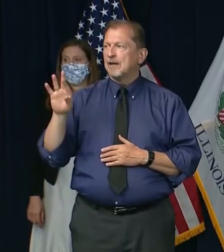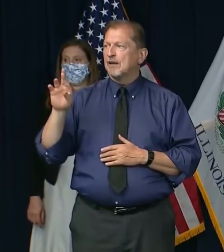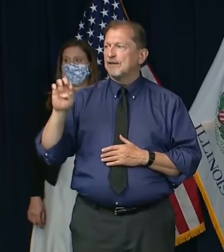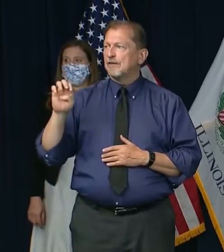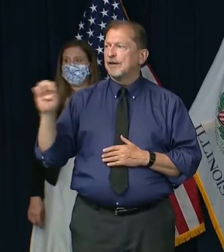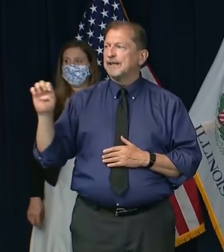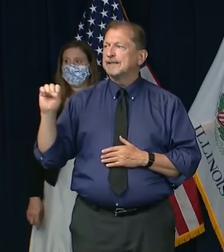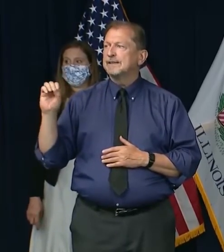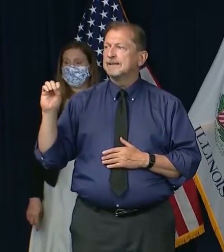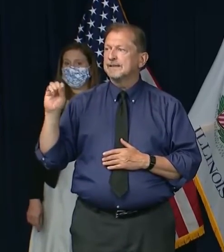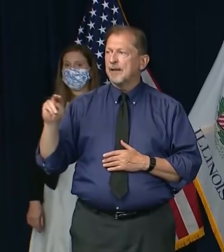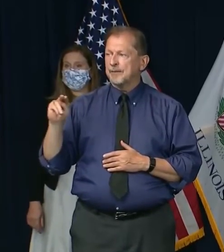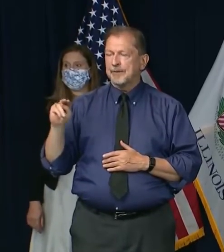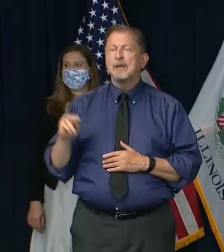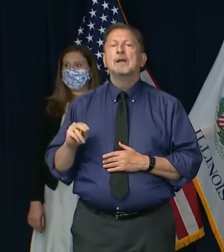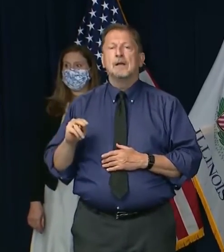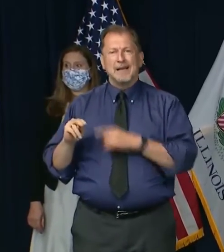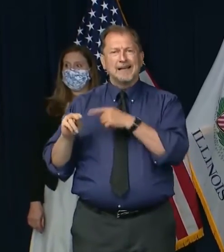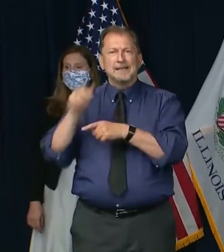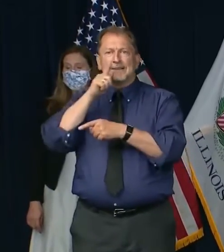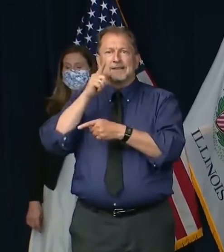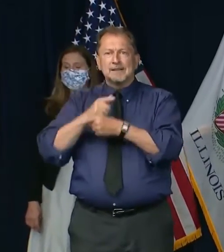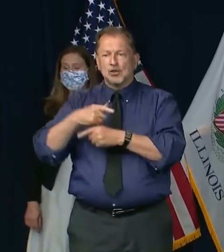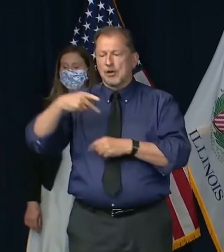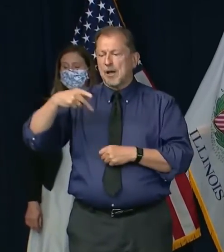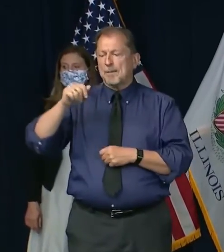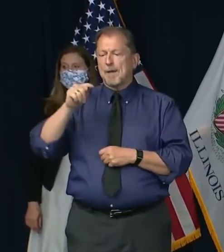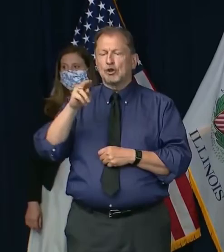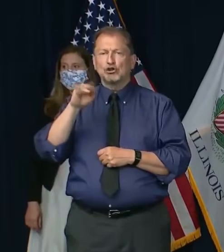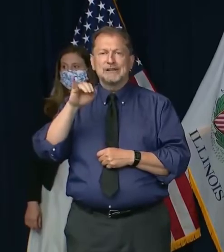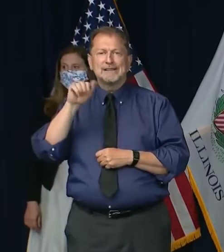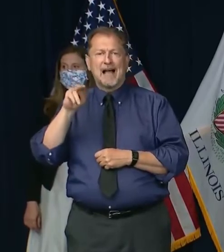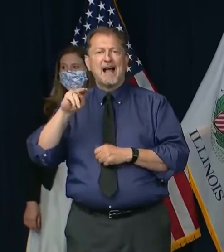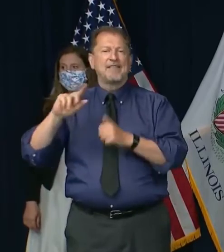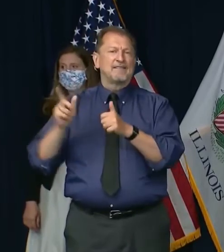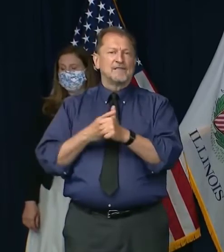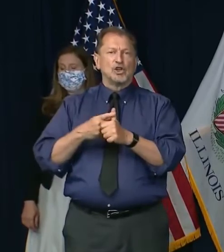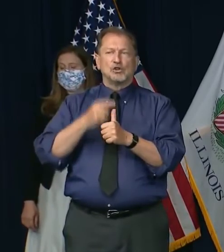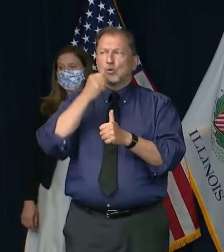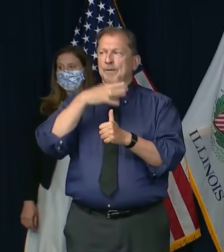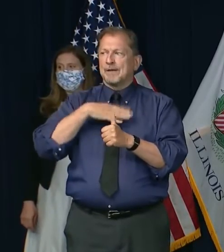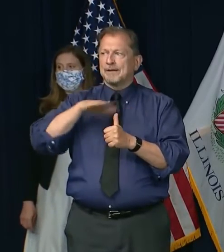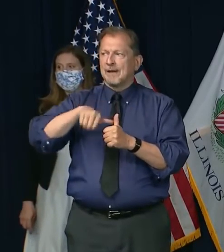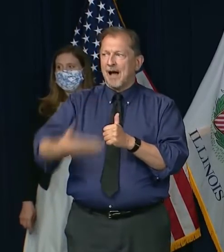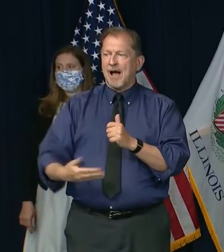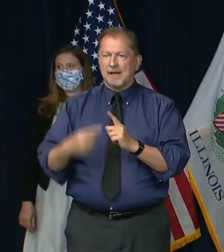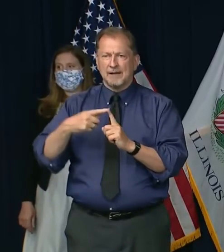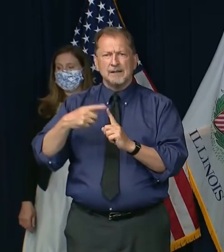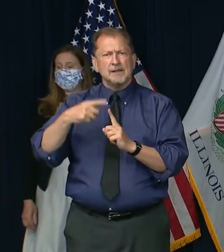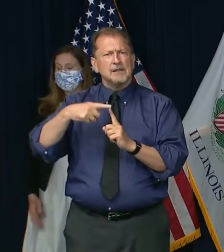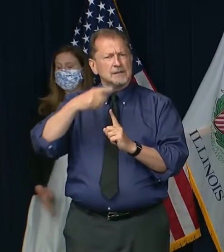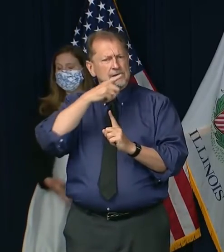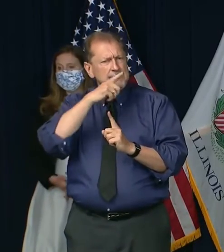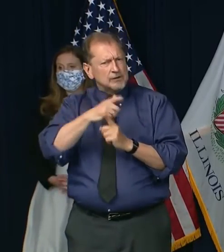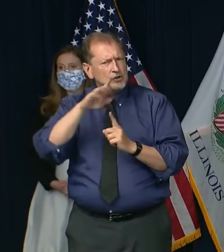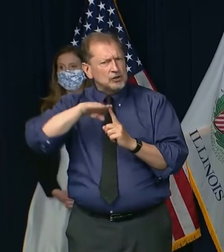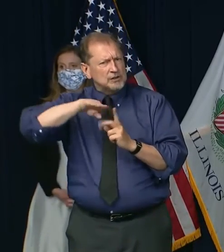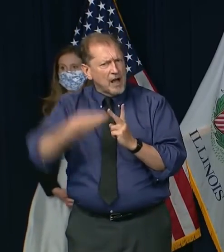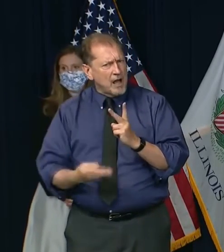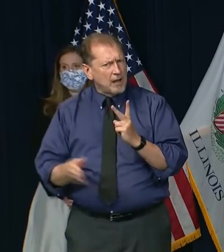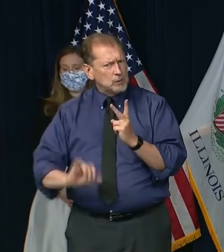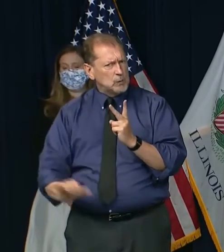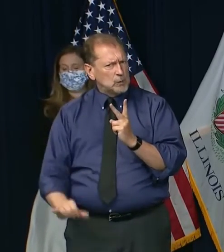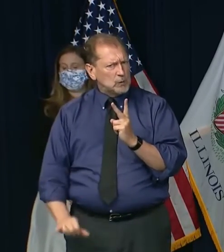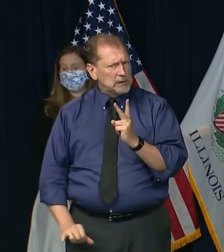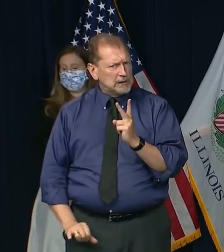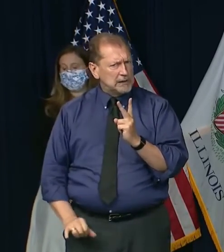wrote about his sister dying. She was from COVID-19 in Illinois. Did you think that there was another death in the family? That he was two